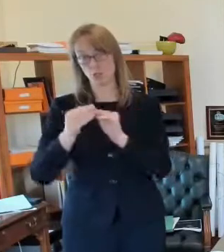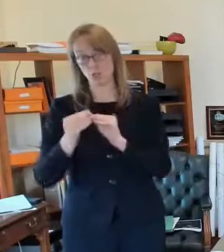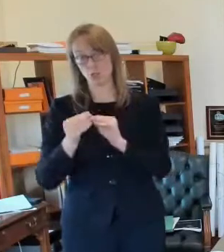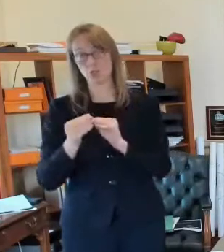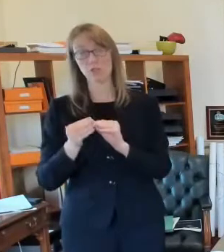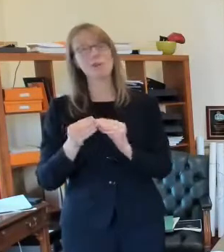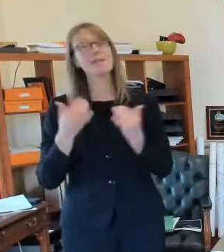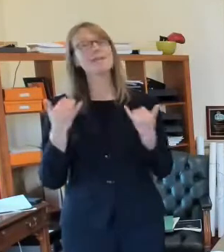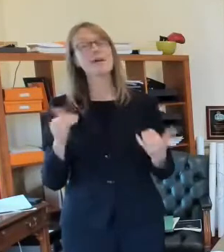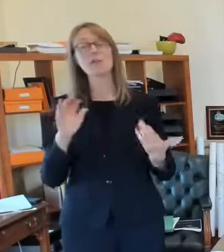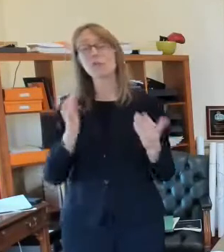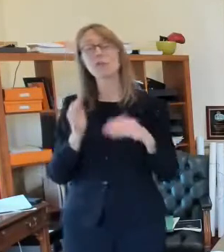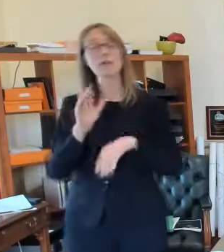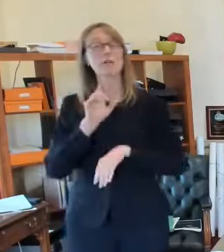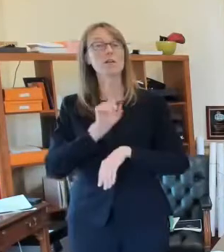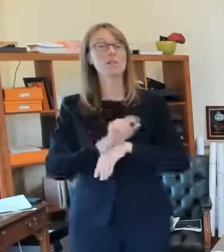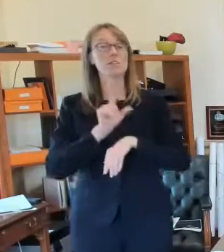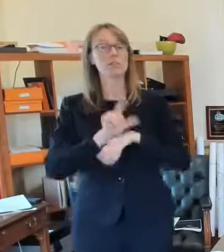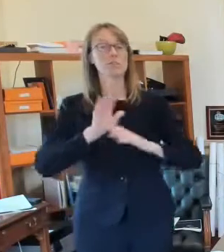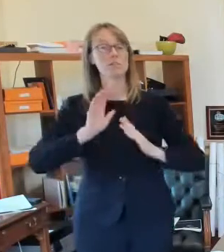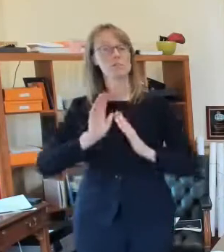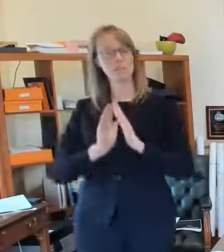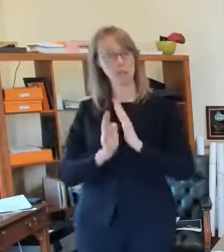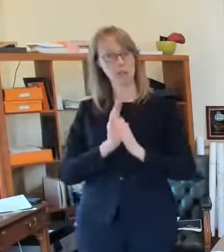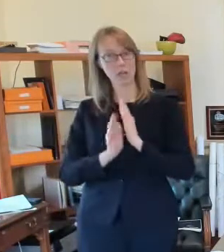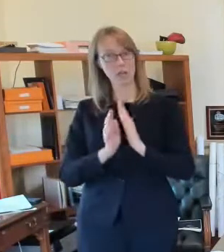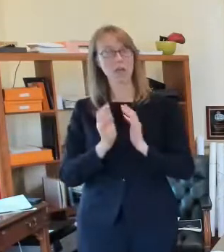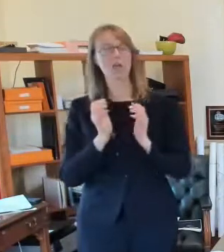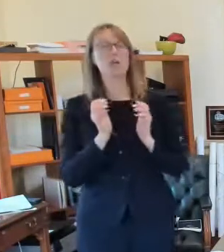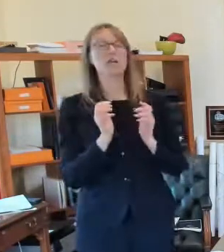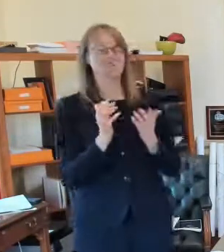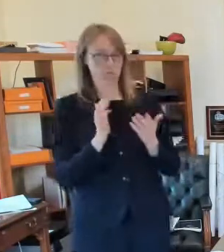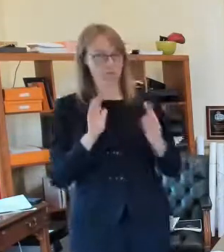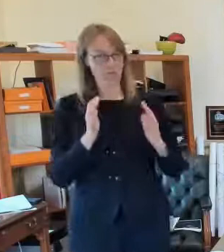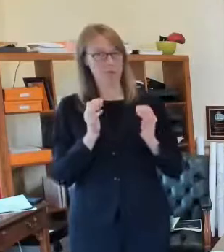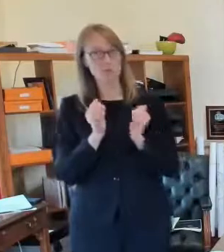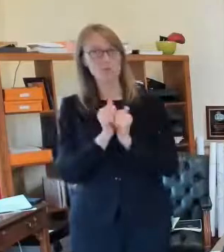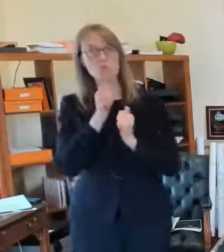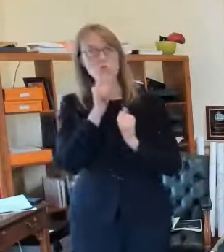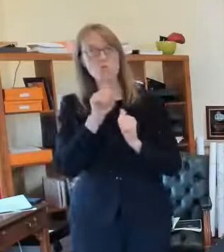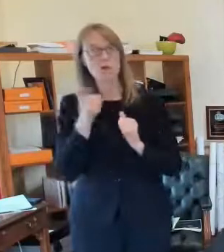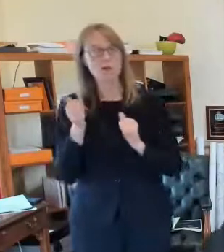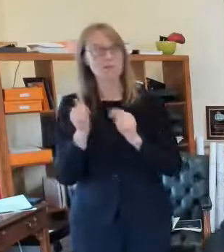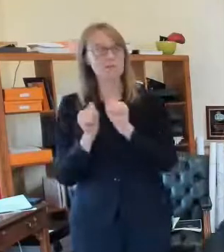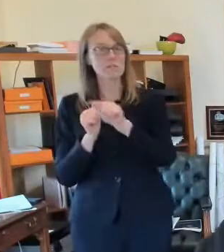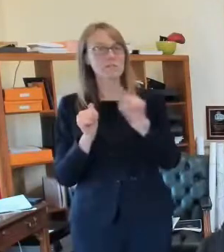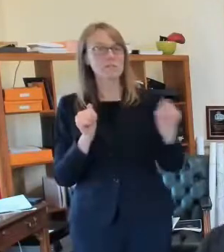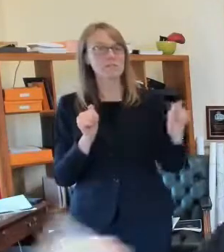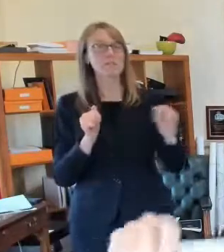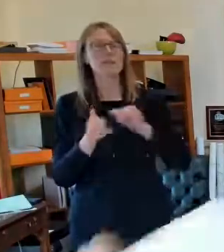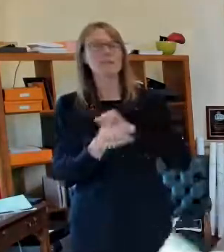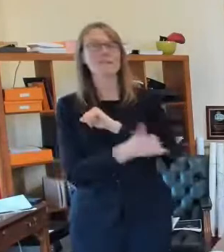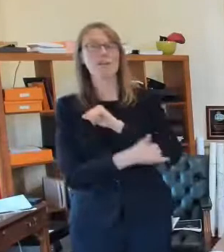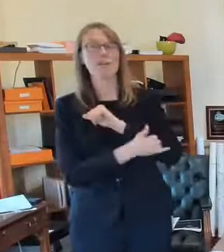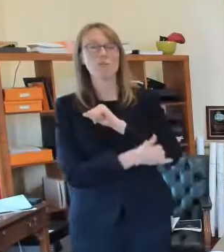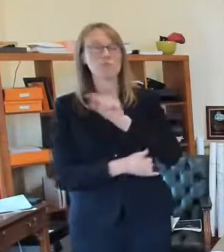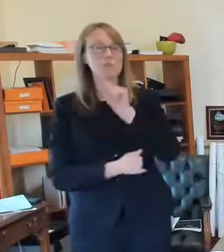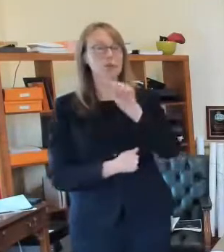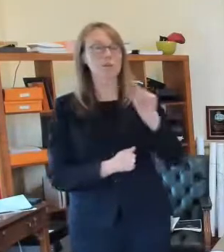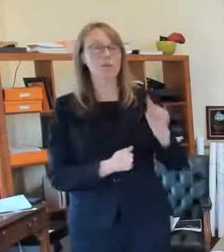we have the city that's yesterday's this is today's